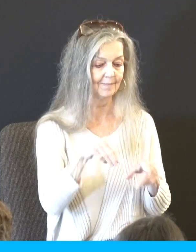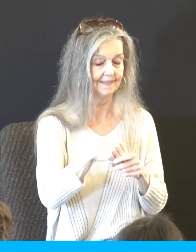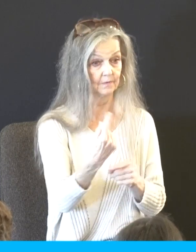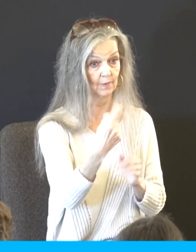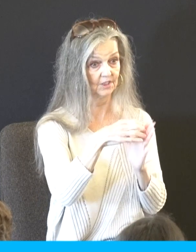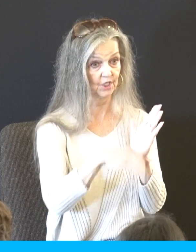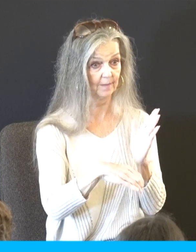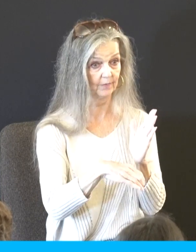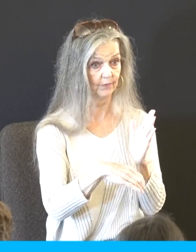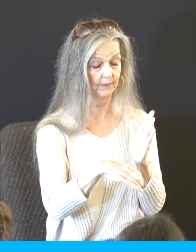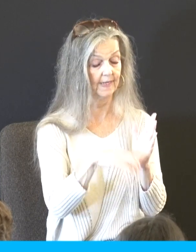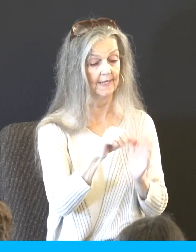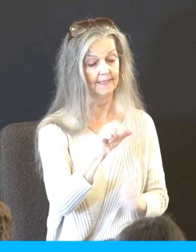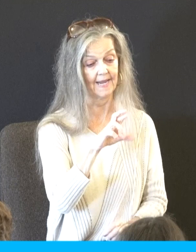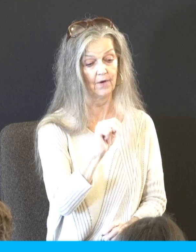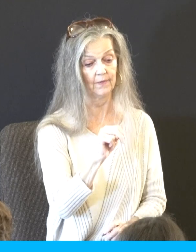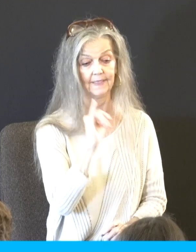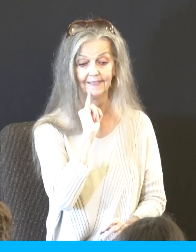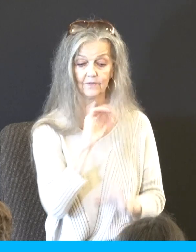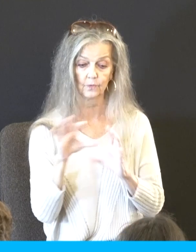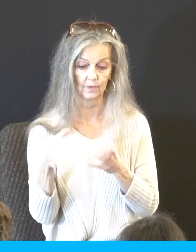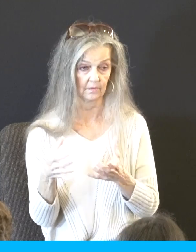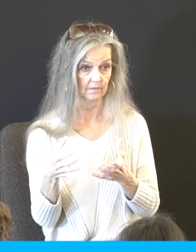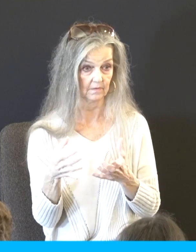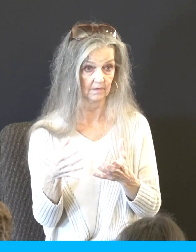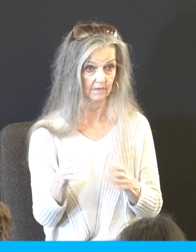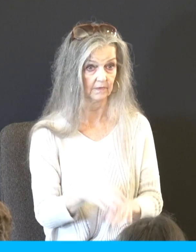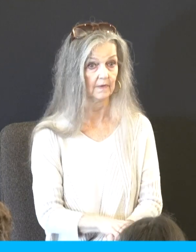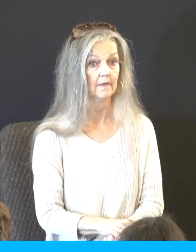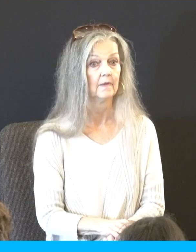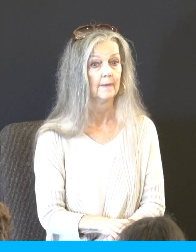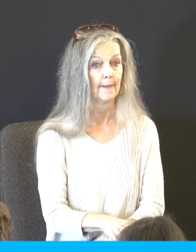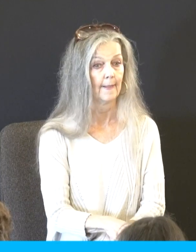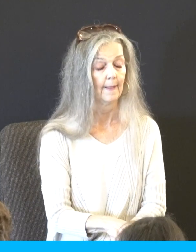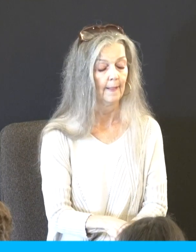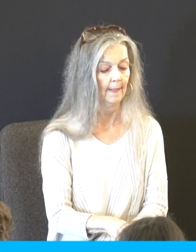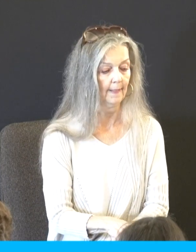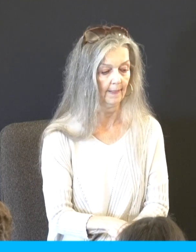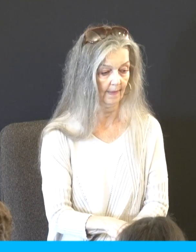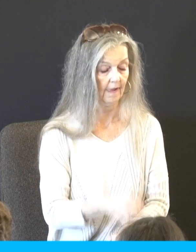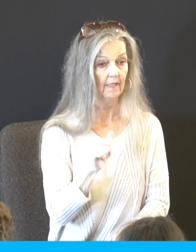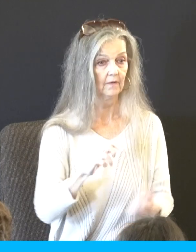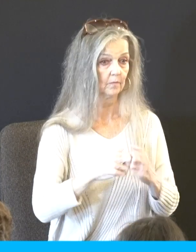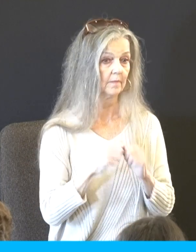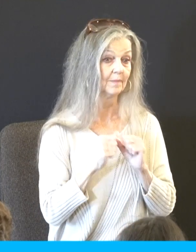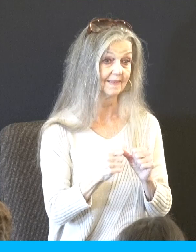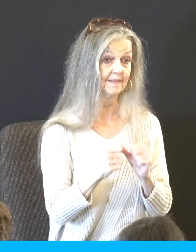Aaron and the people coming out of Israel or out of Egypt, going into Israel, become the land of Canaan. This problem is going on right now in our country where